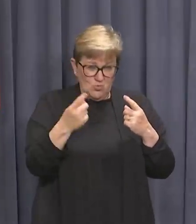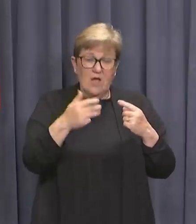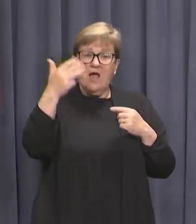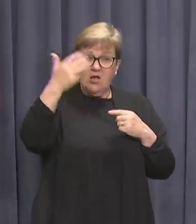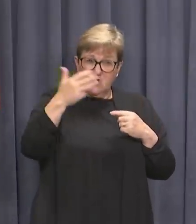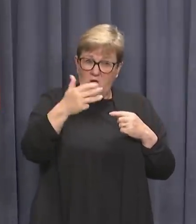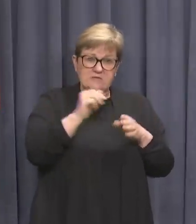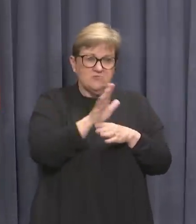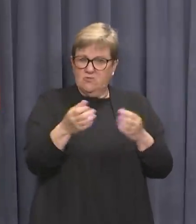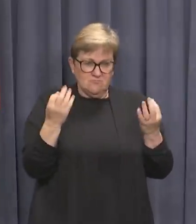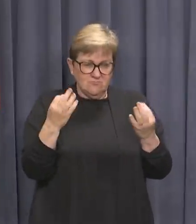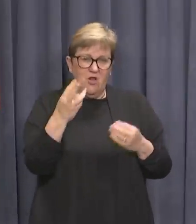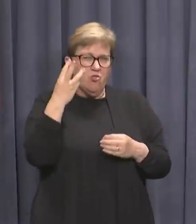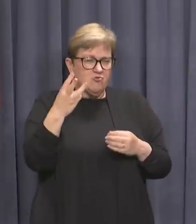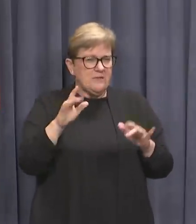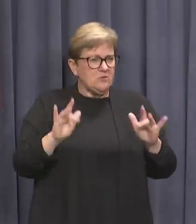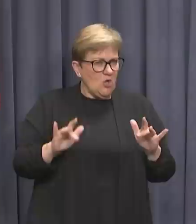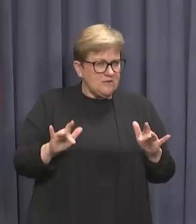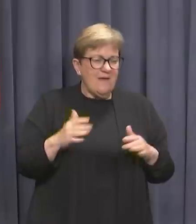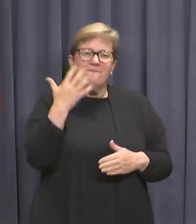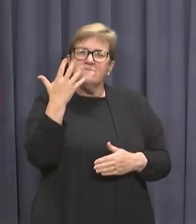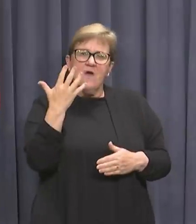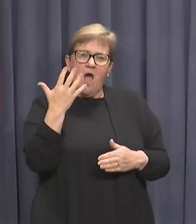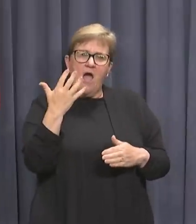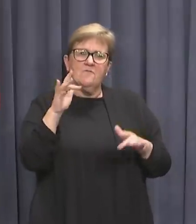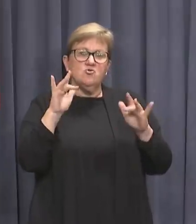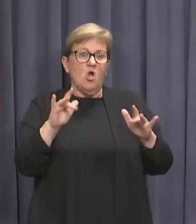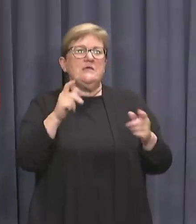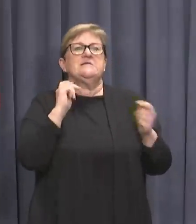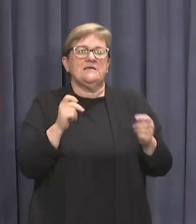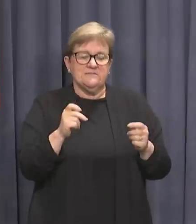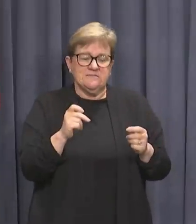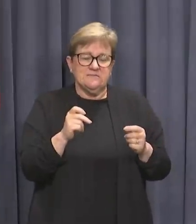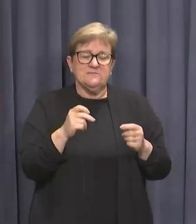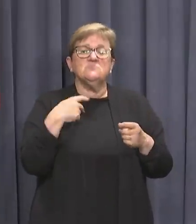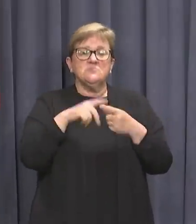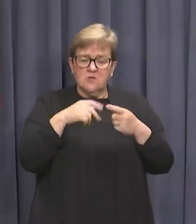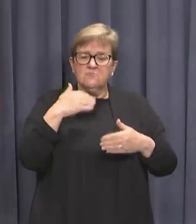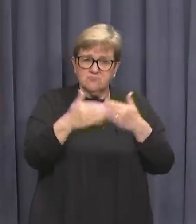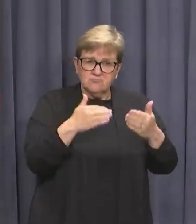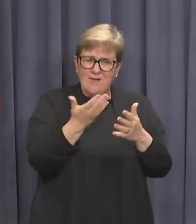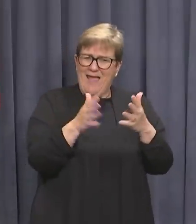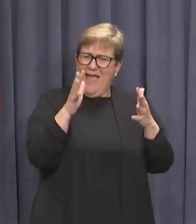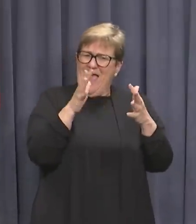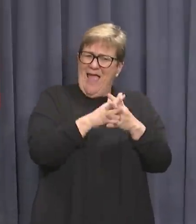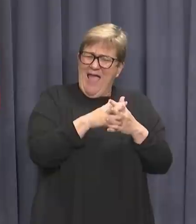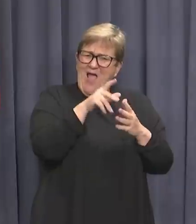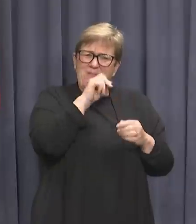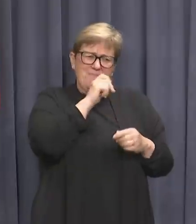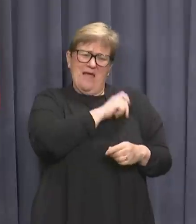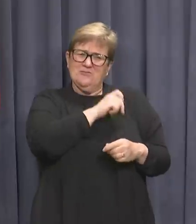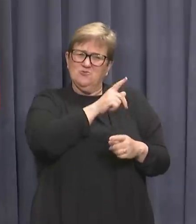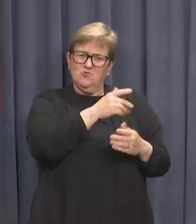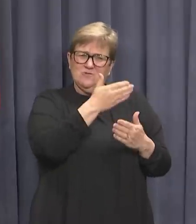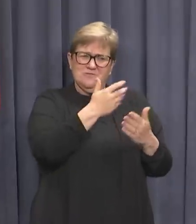19 negative, 3 pending and 5 yet to be tested. Investigations are ongoing into how the infection occurred.